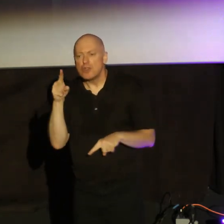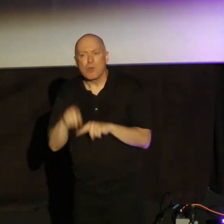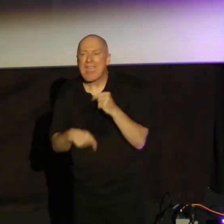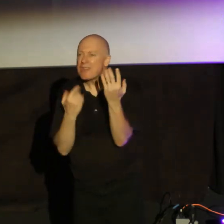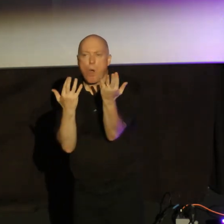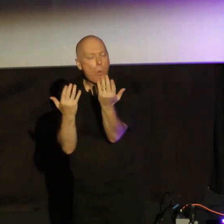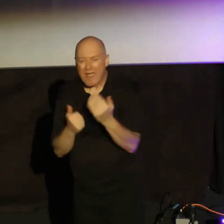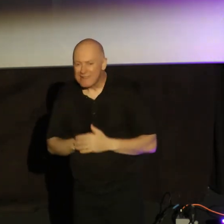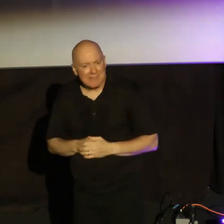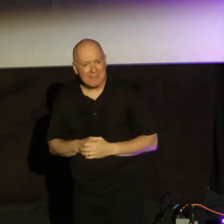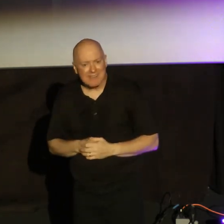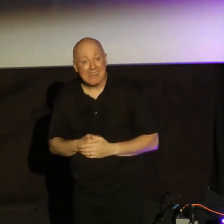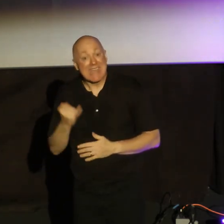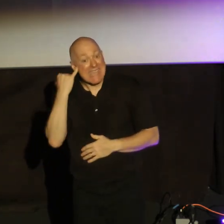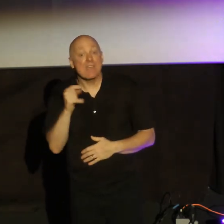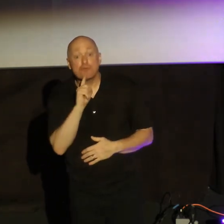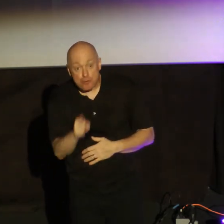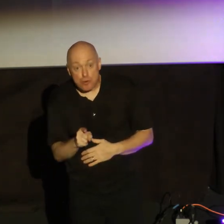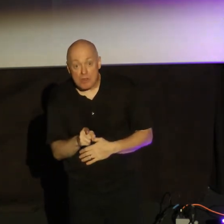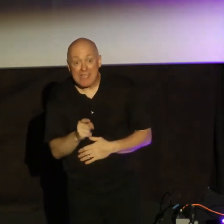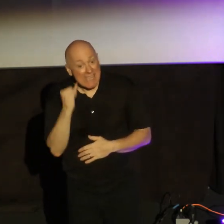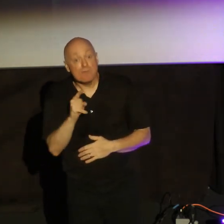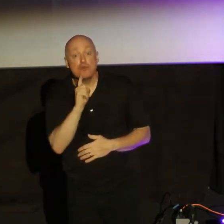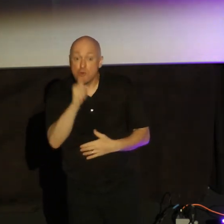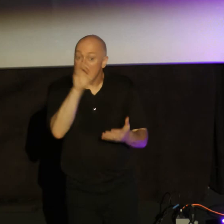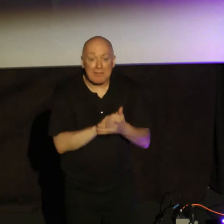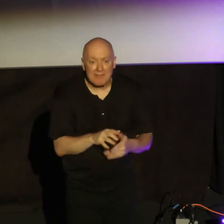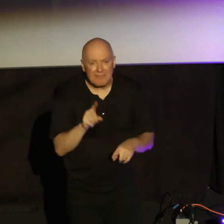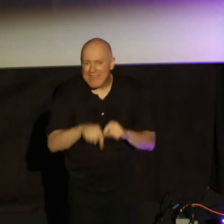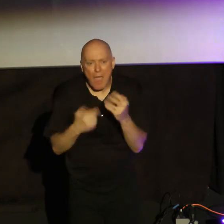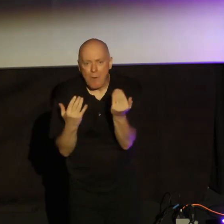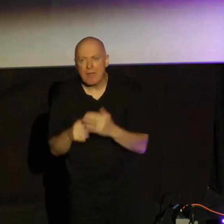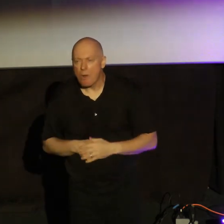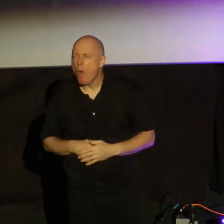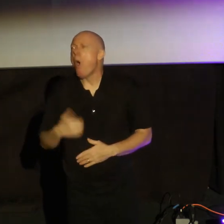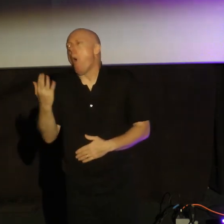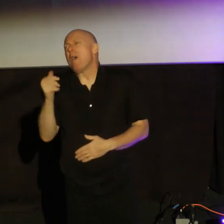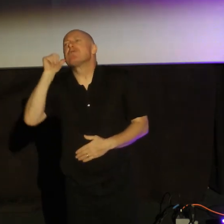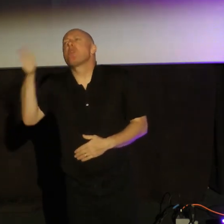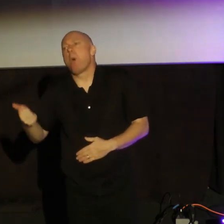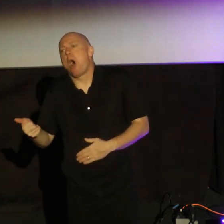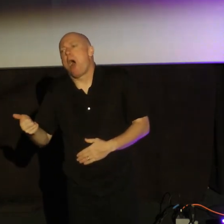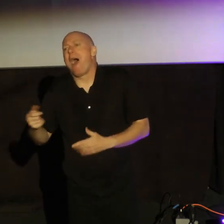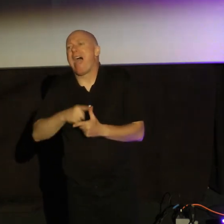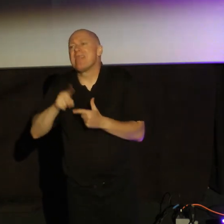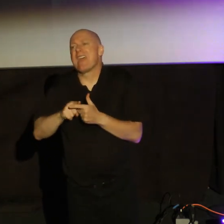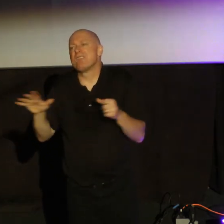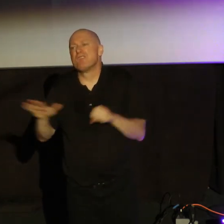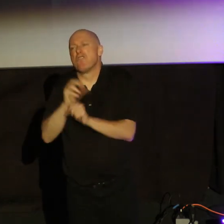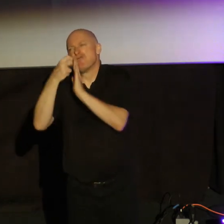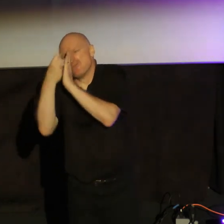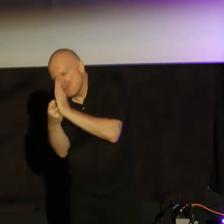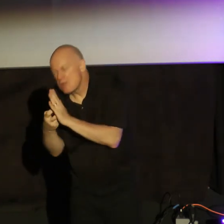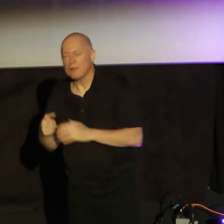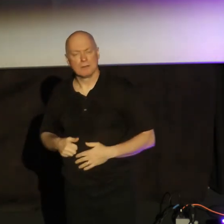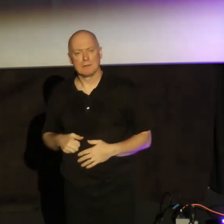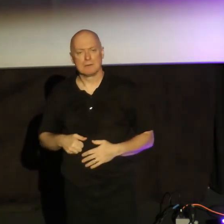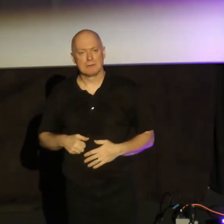on this. If it is true and you truly believe it, then you can't wait. You can't say, I'll wait until tomorrow and then I'll be all in. You say, I am dead without